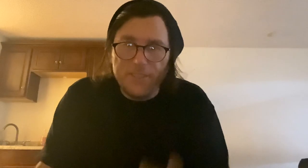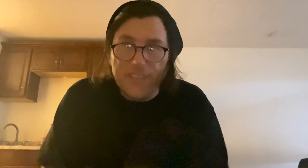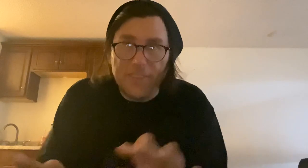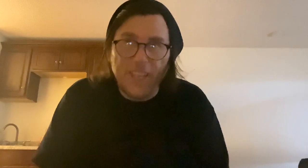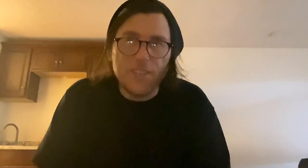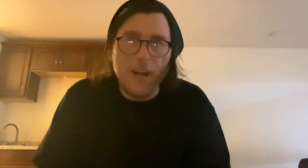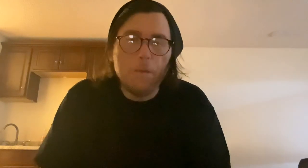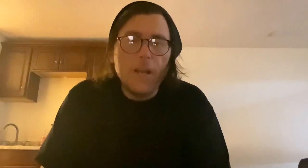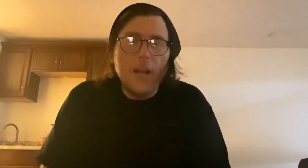set things up.